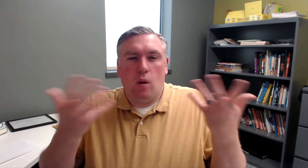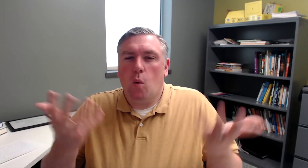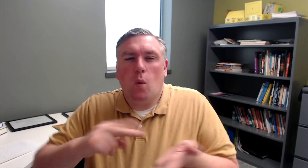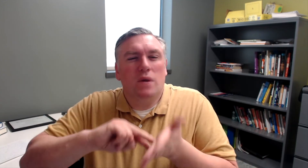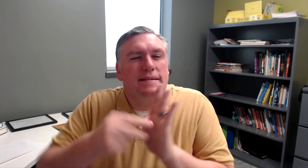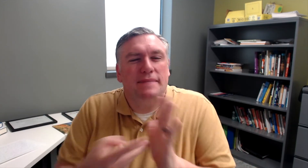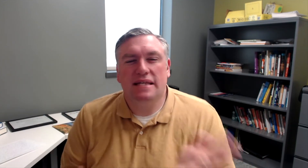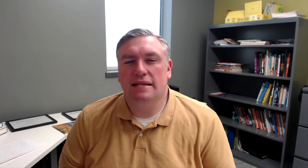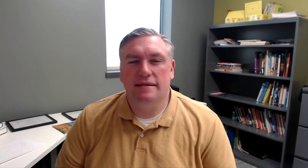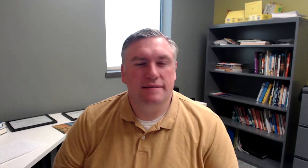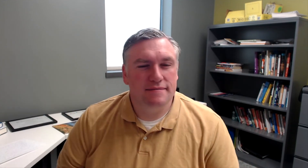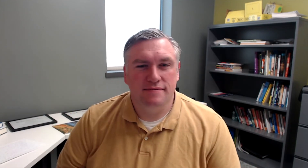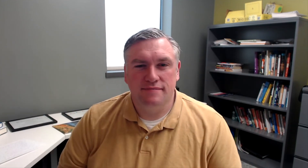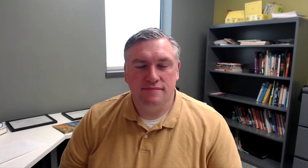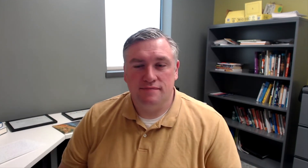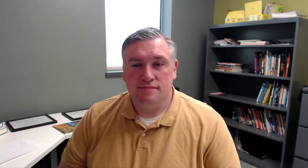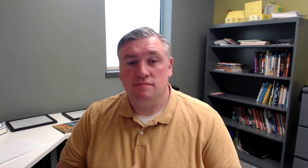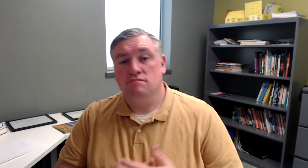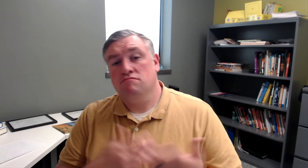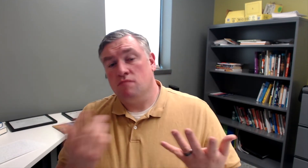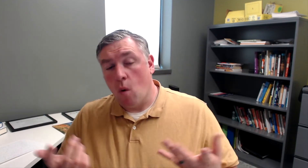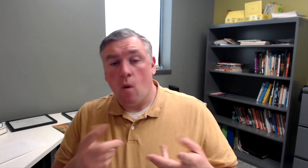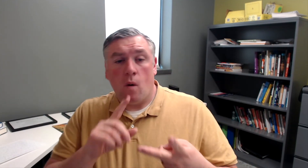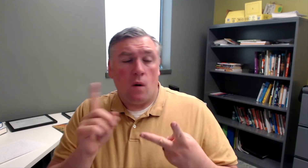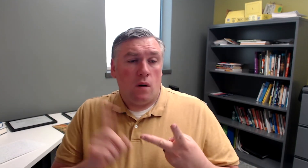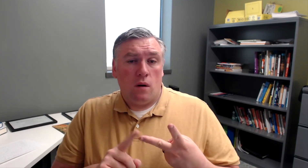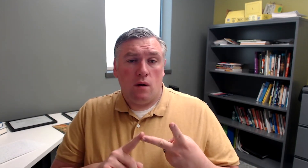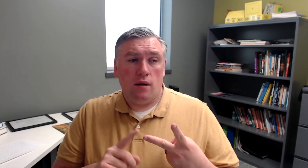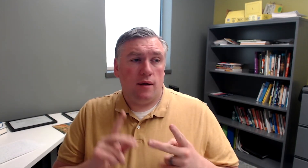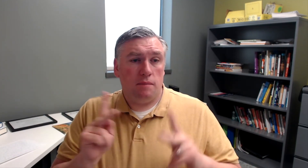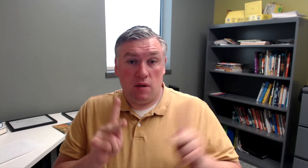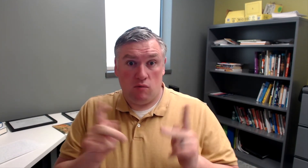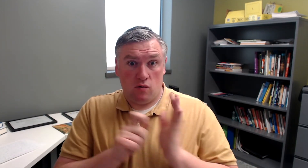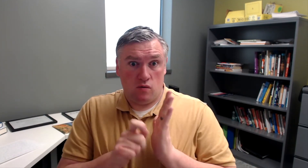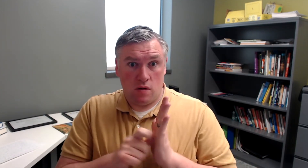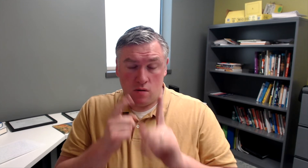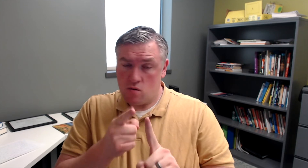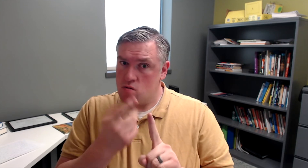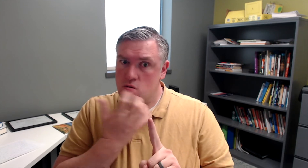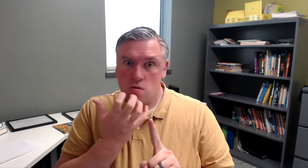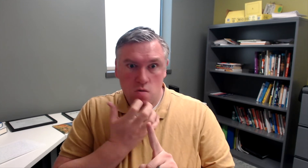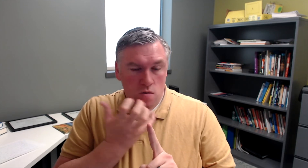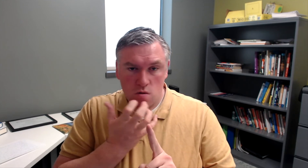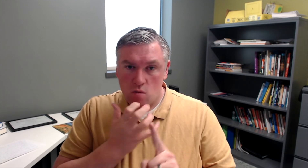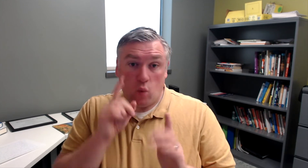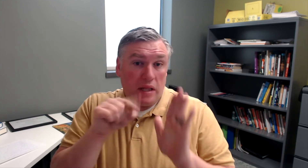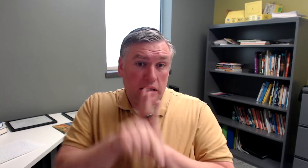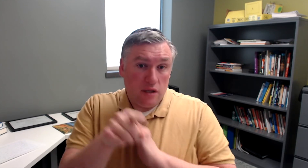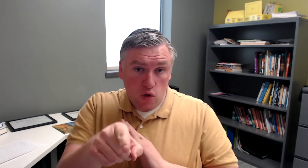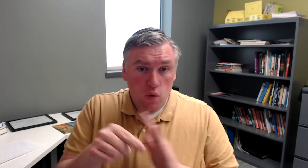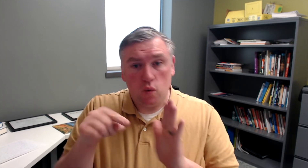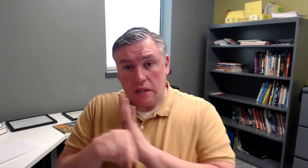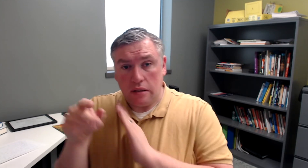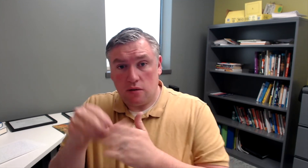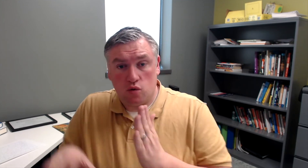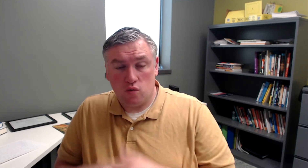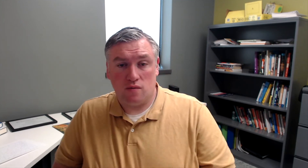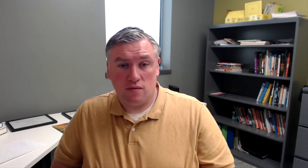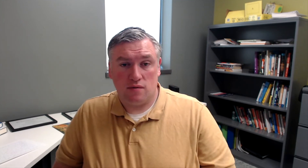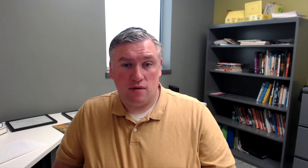Okay, well, what exactly do you mean by that? Or people write a goal that will kill you